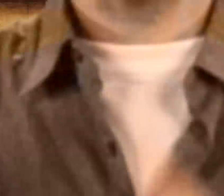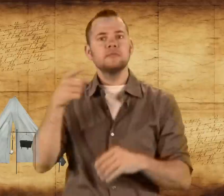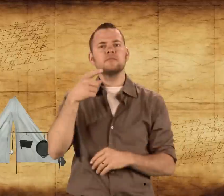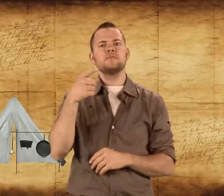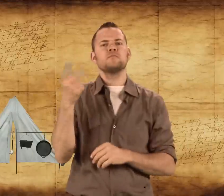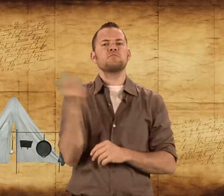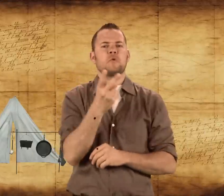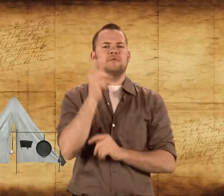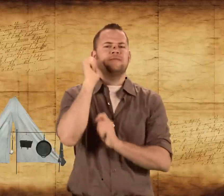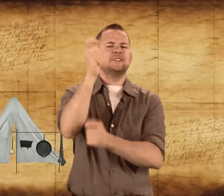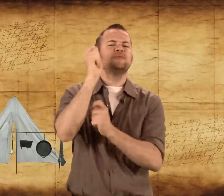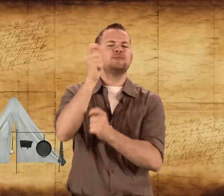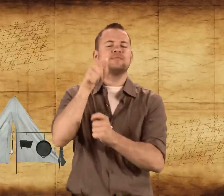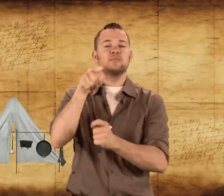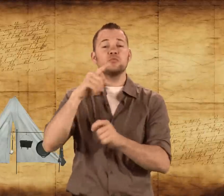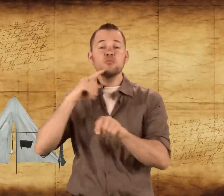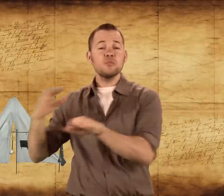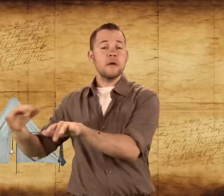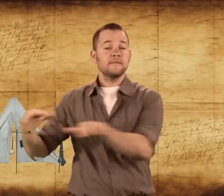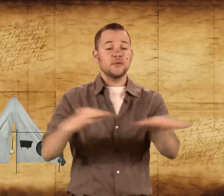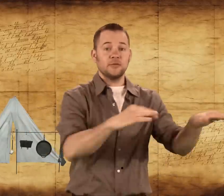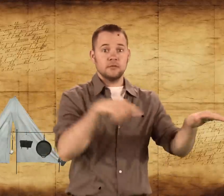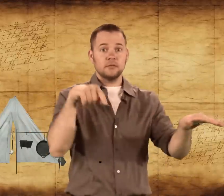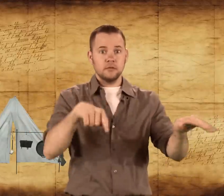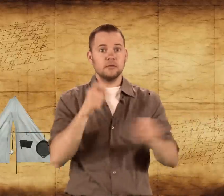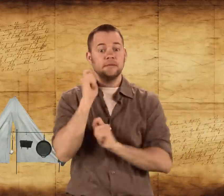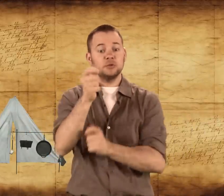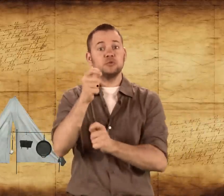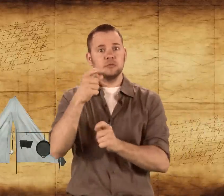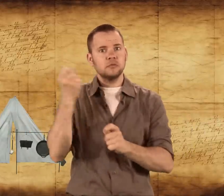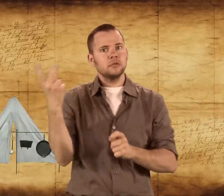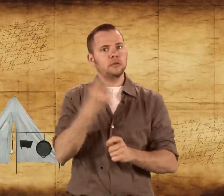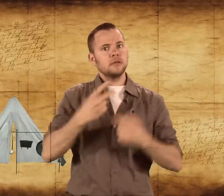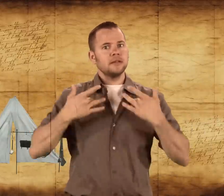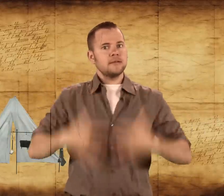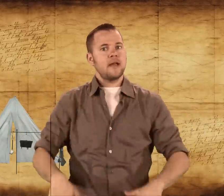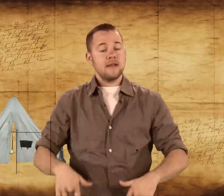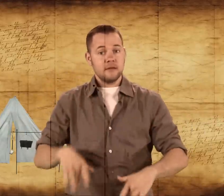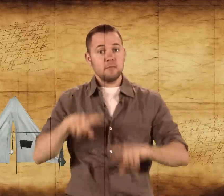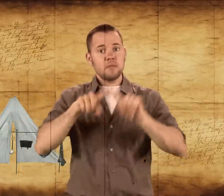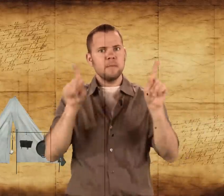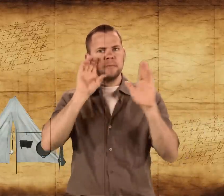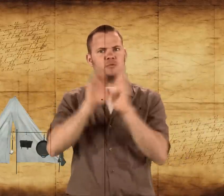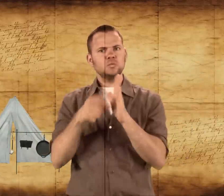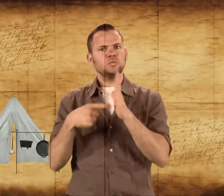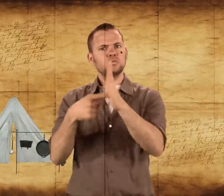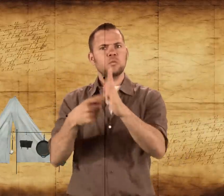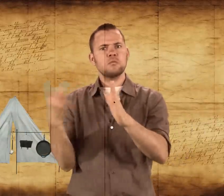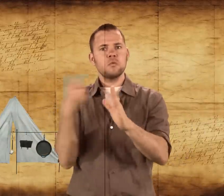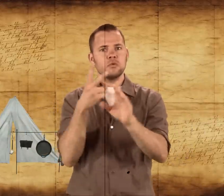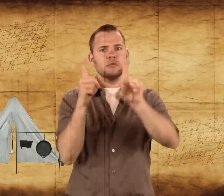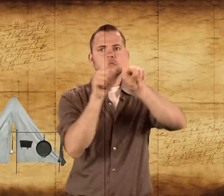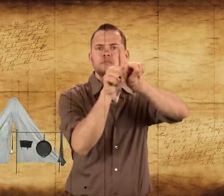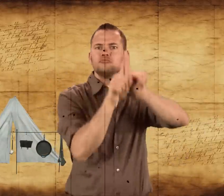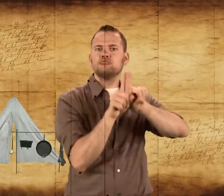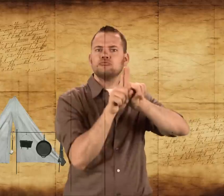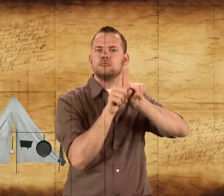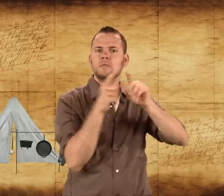We're both fishing. In the river, they always fish naked. But they were very close